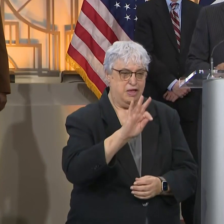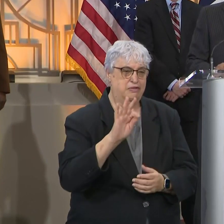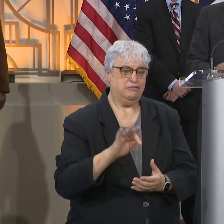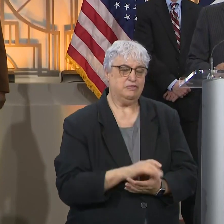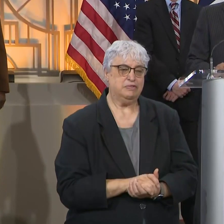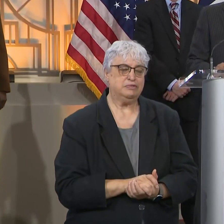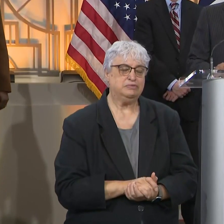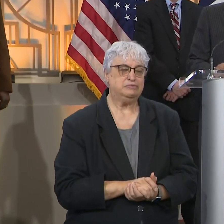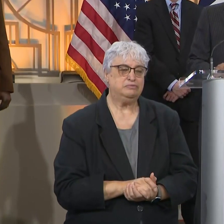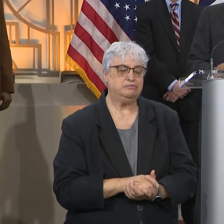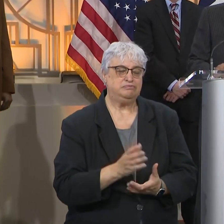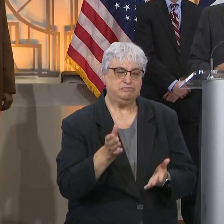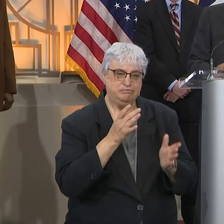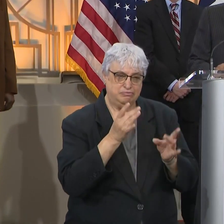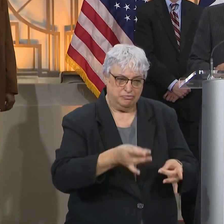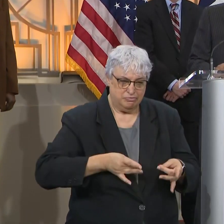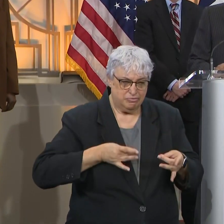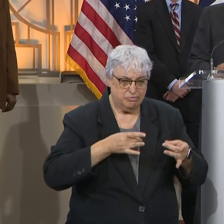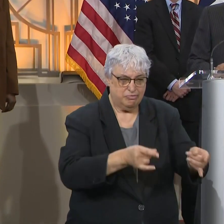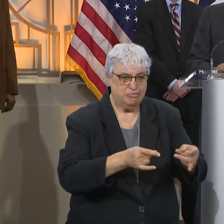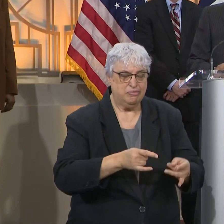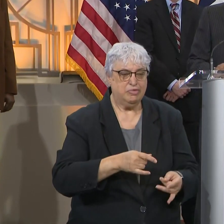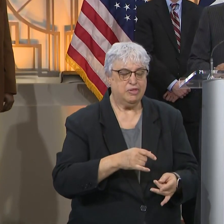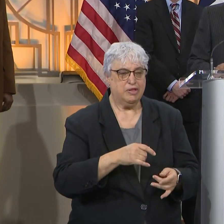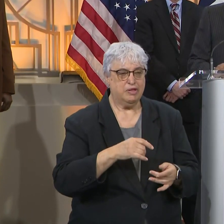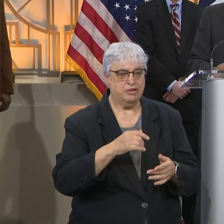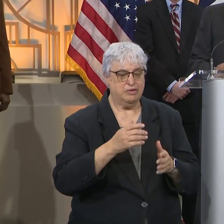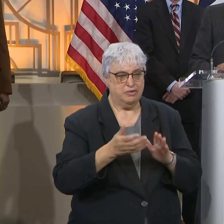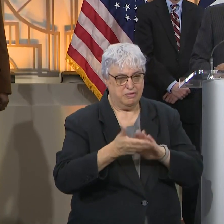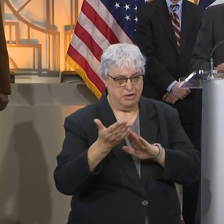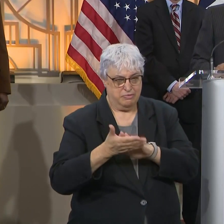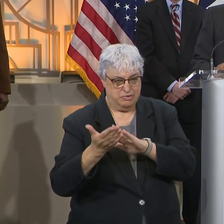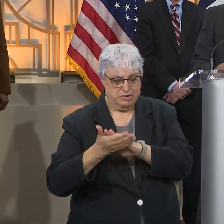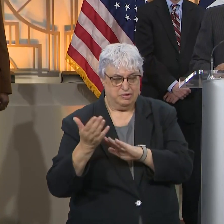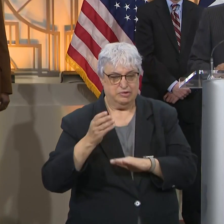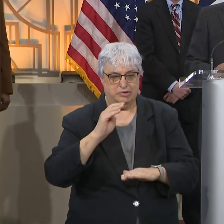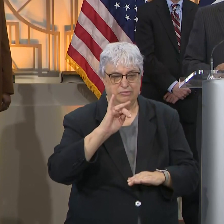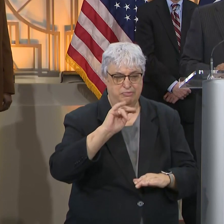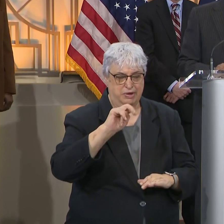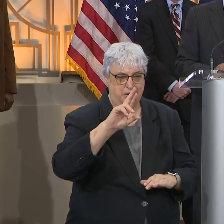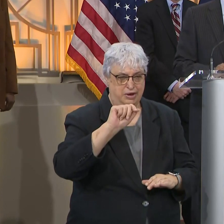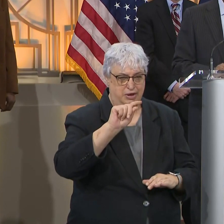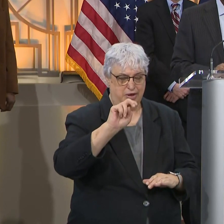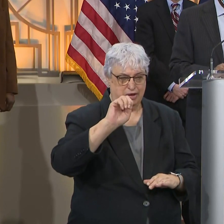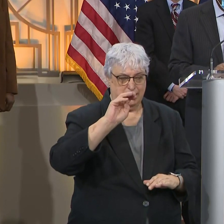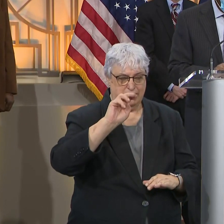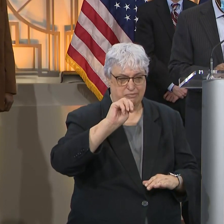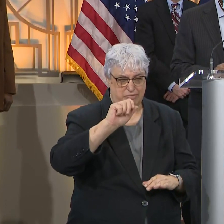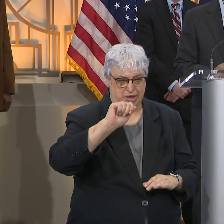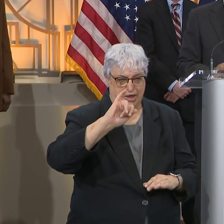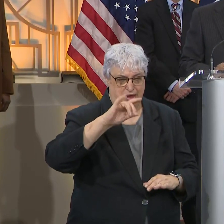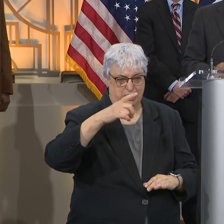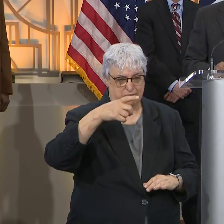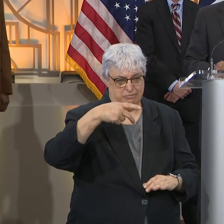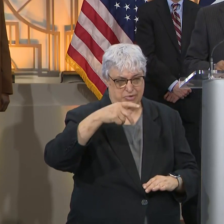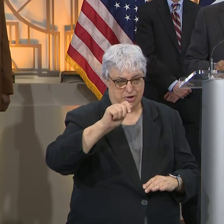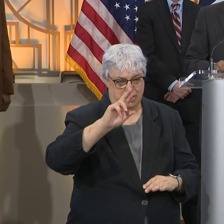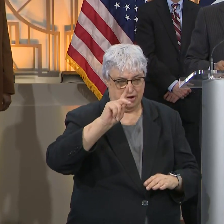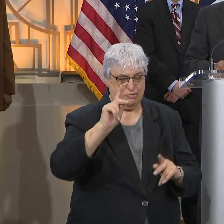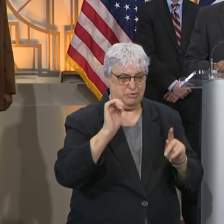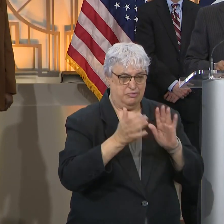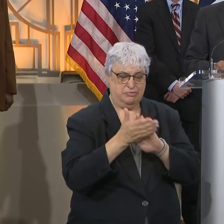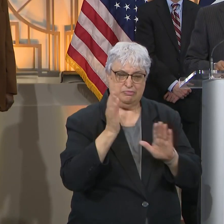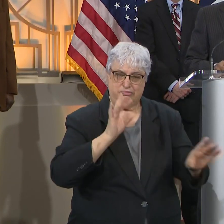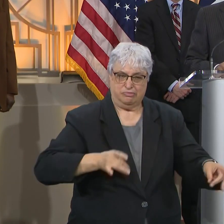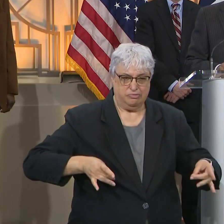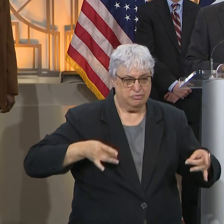their efficient operation at Minute Maid Park and heard from a number of people who found the process to be quite highly efficient and that the people